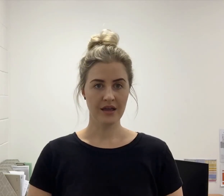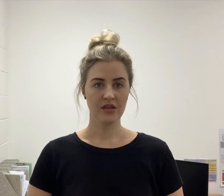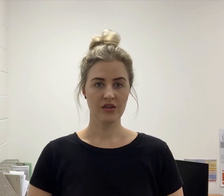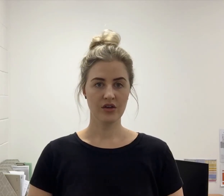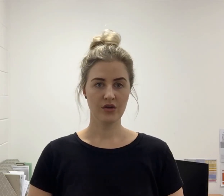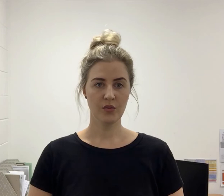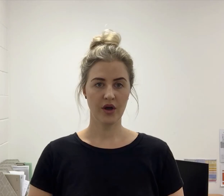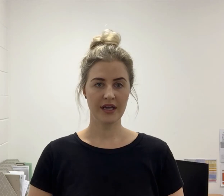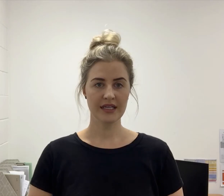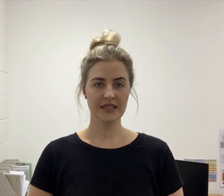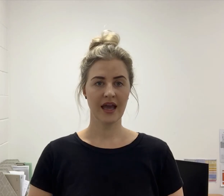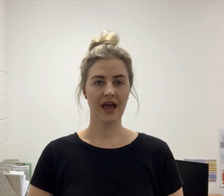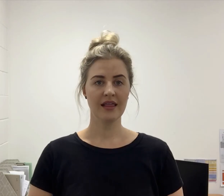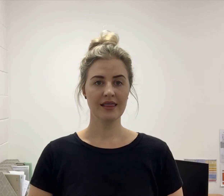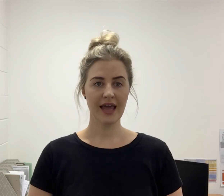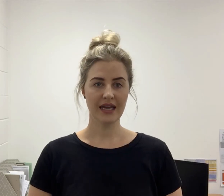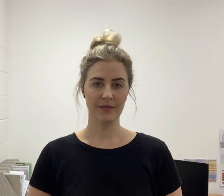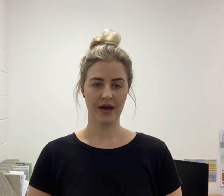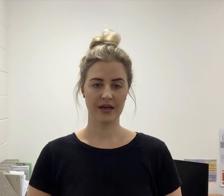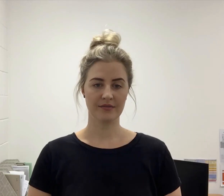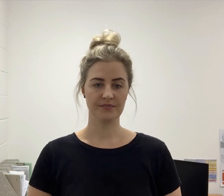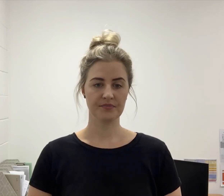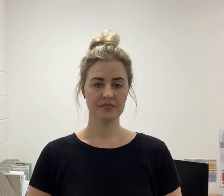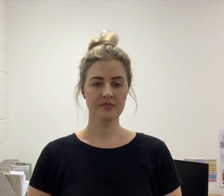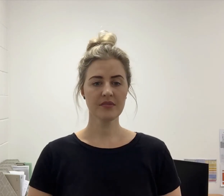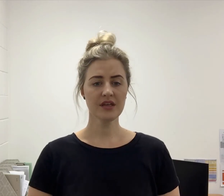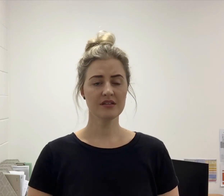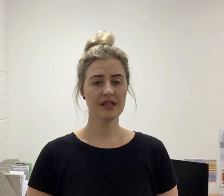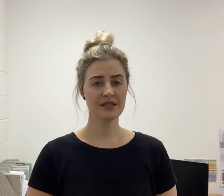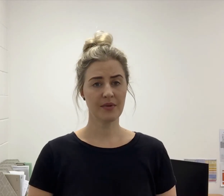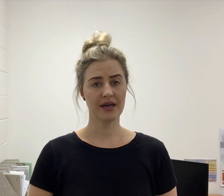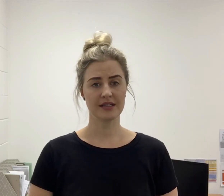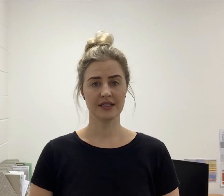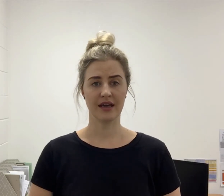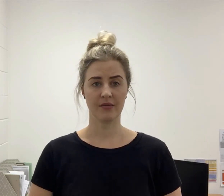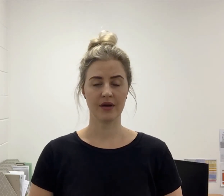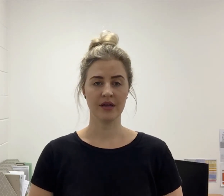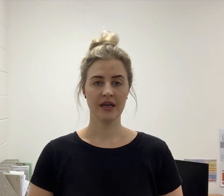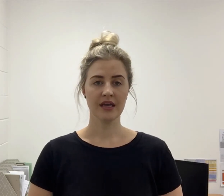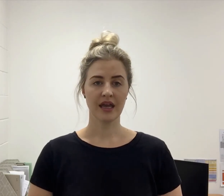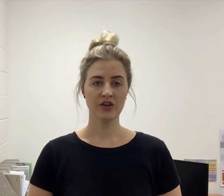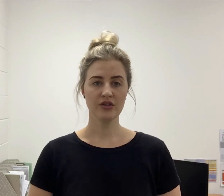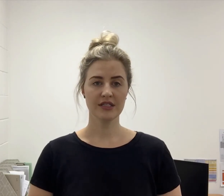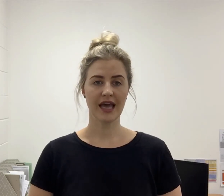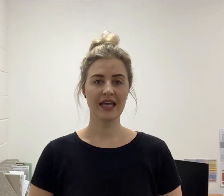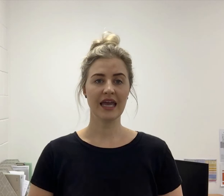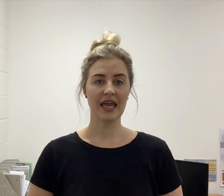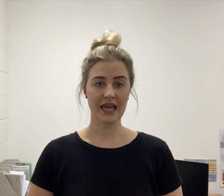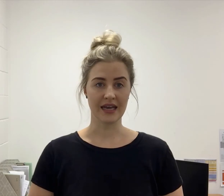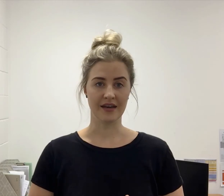the new word is ladybug. So let's practice another one. Can you say in?